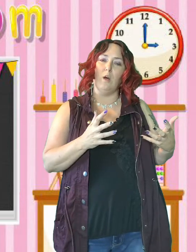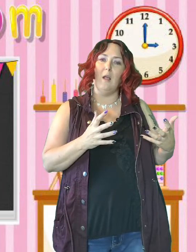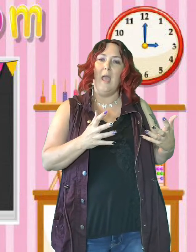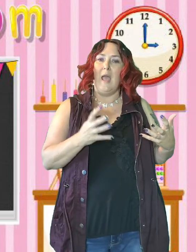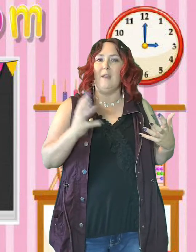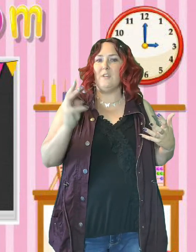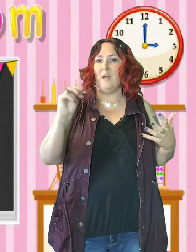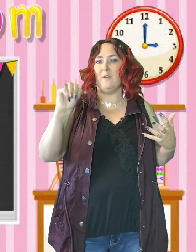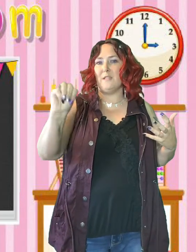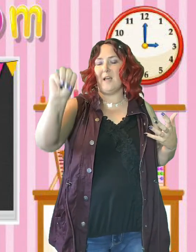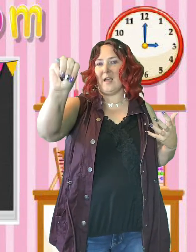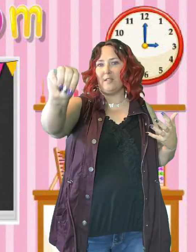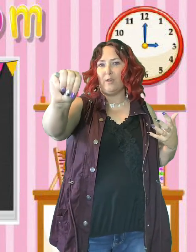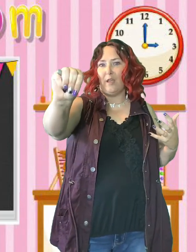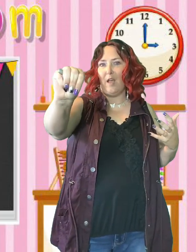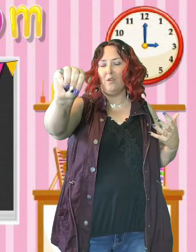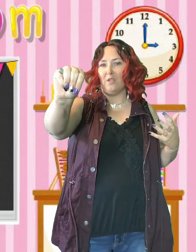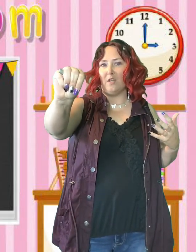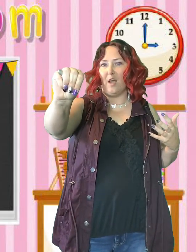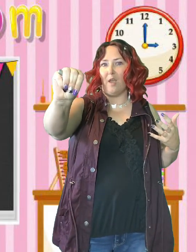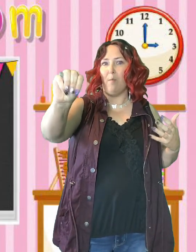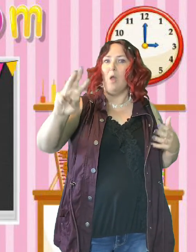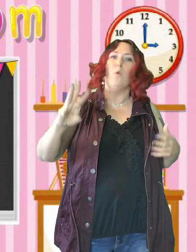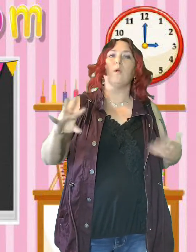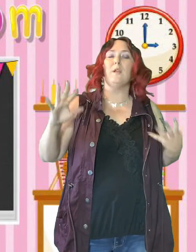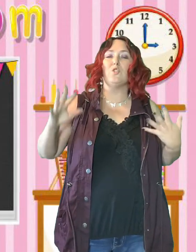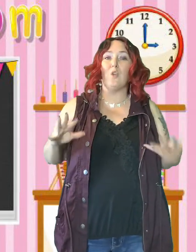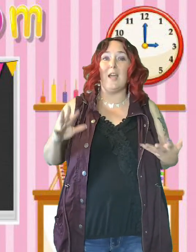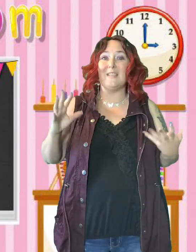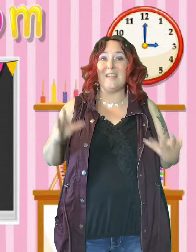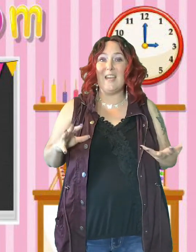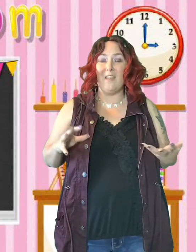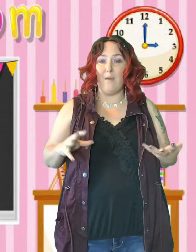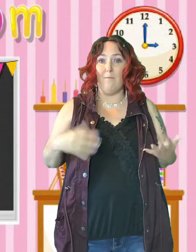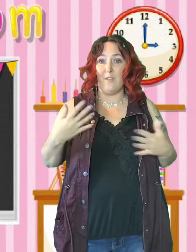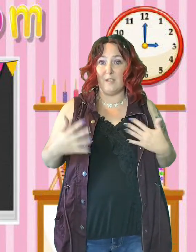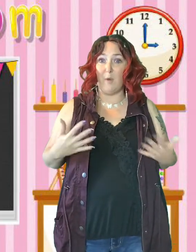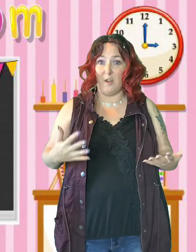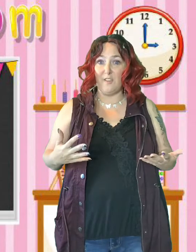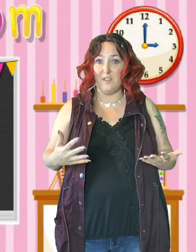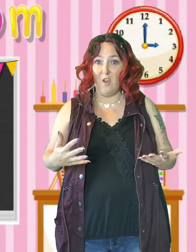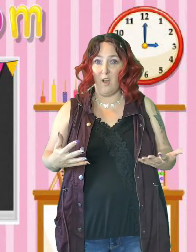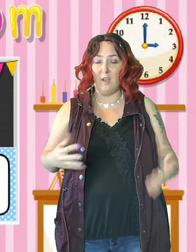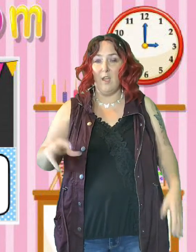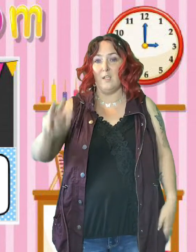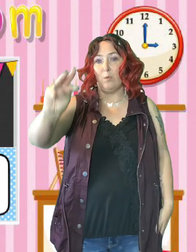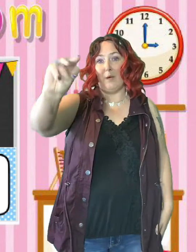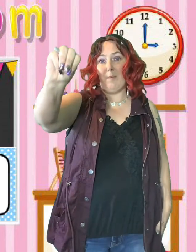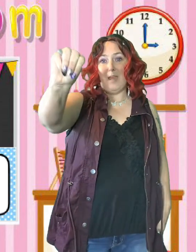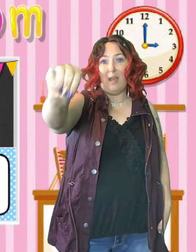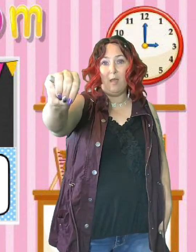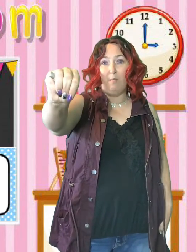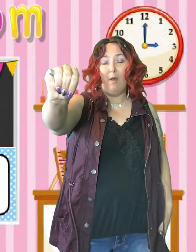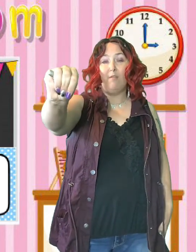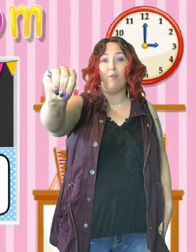and I've taught you the signs during calendar time, we're gonna try signing them for this part of the song. So we're gonna make an M for